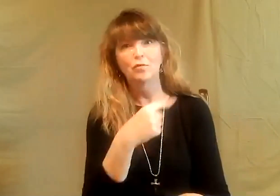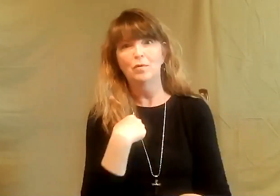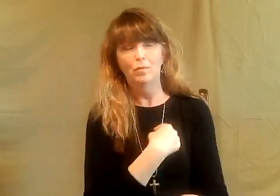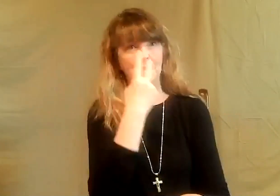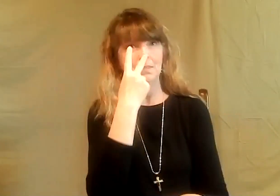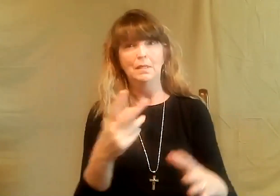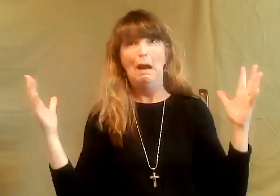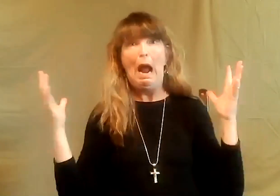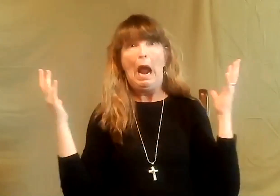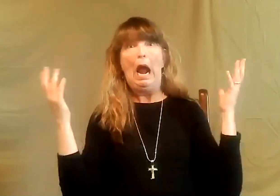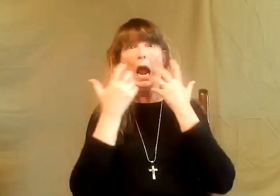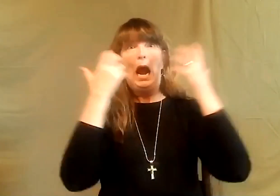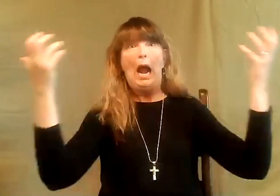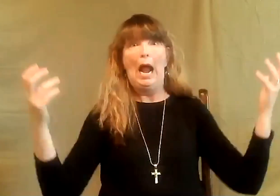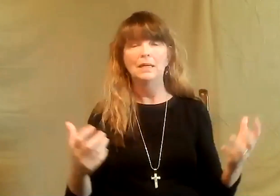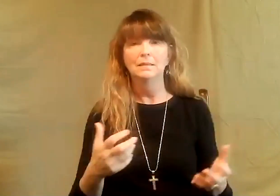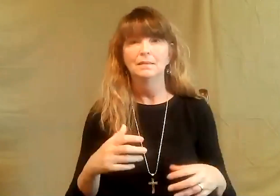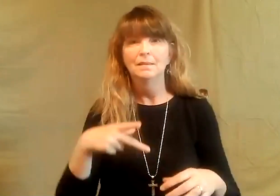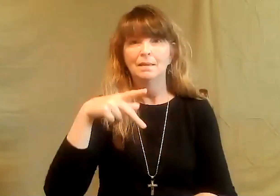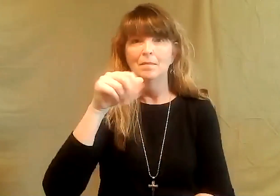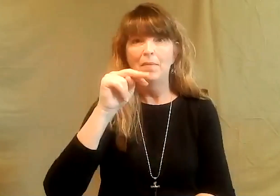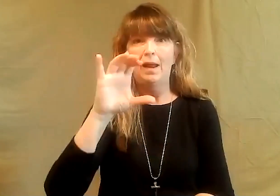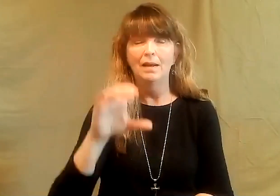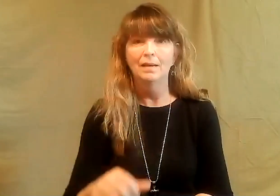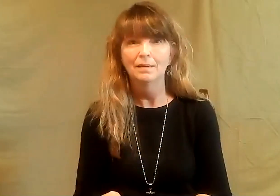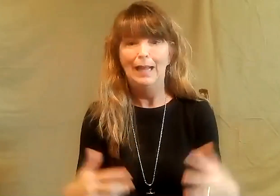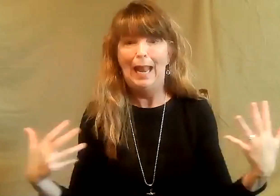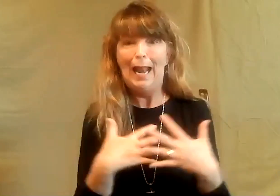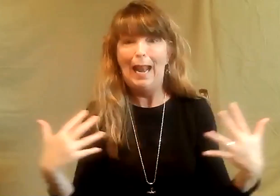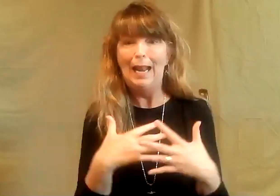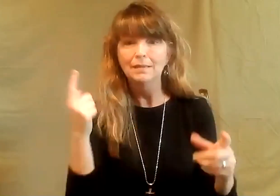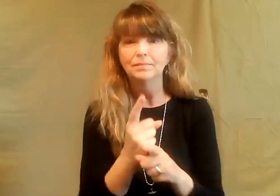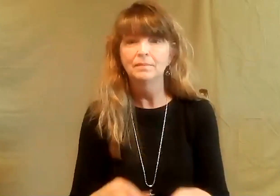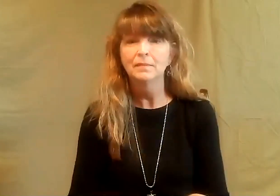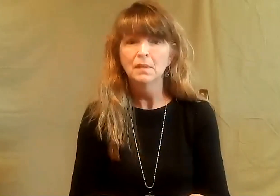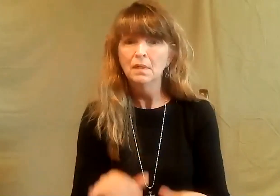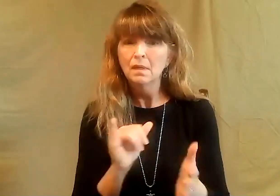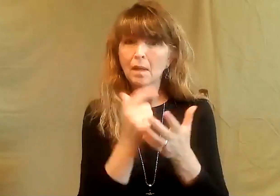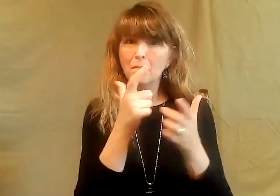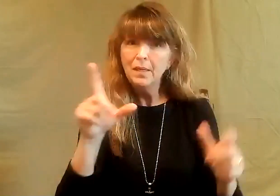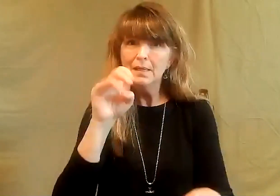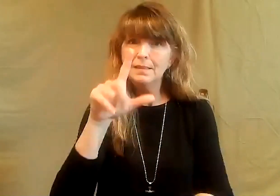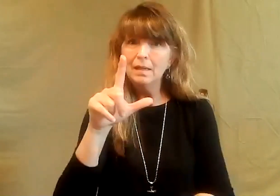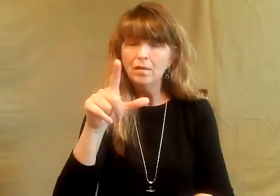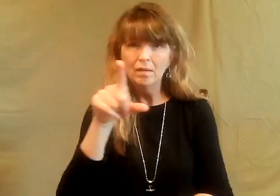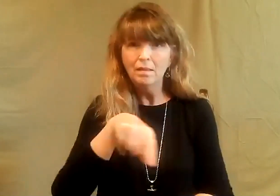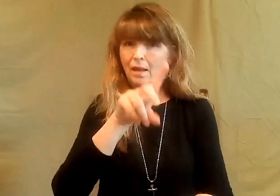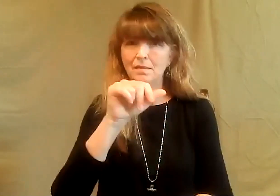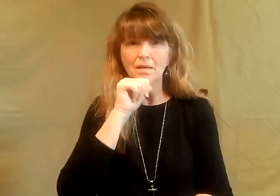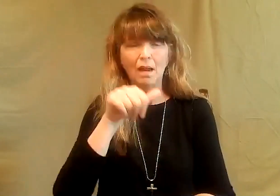for sure, we would just be petrified and screaming out in panic. If we encountered that, it's a huge